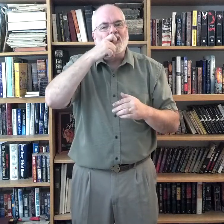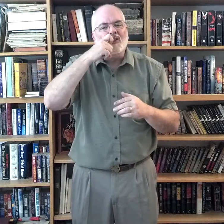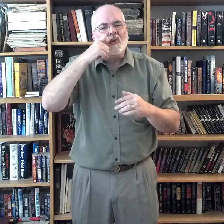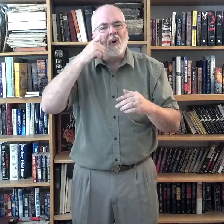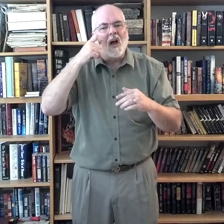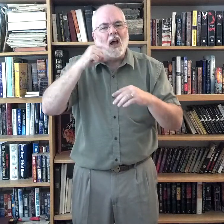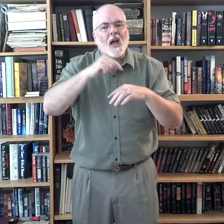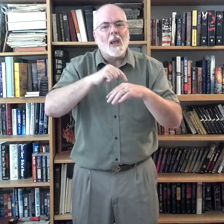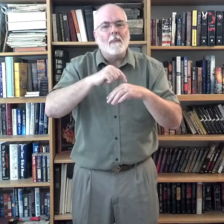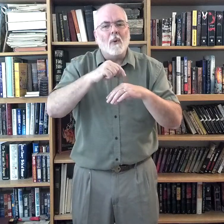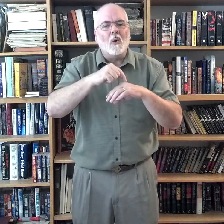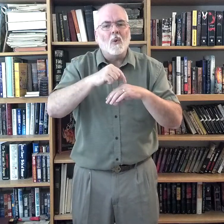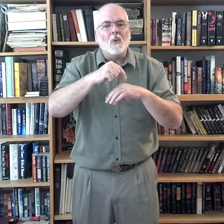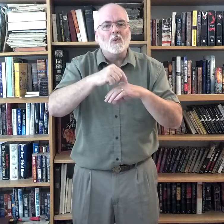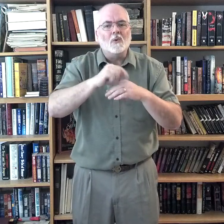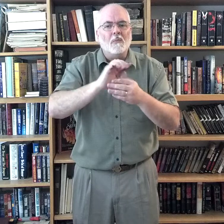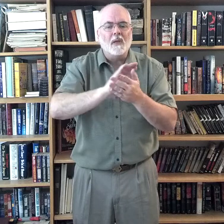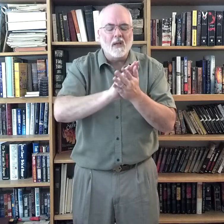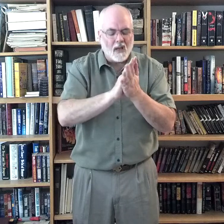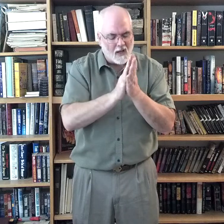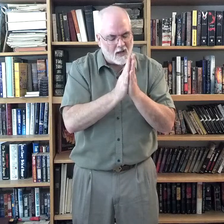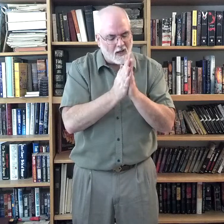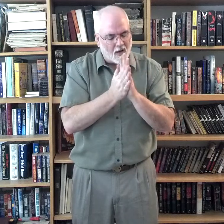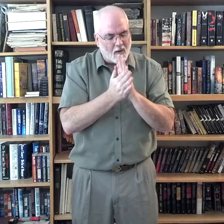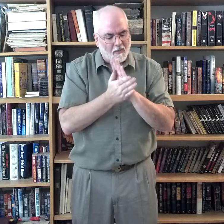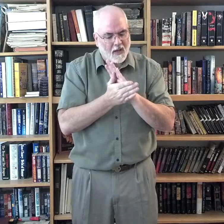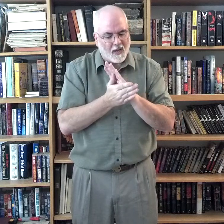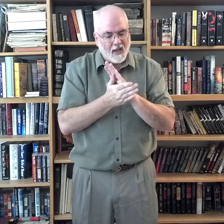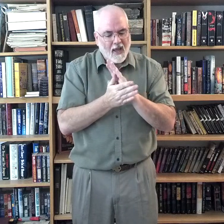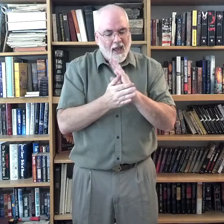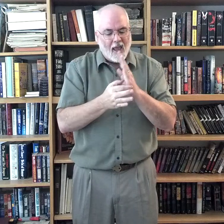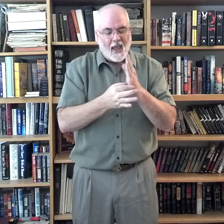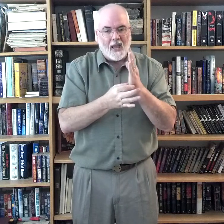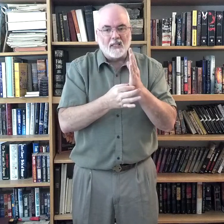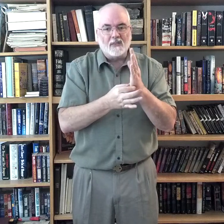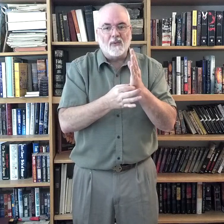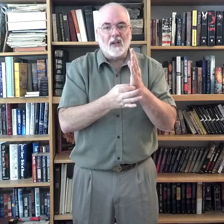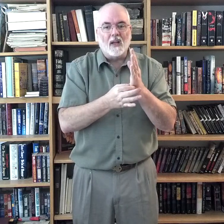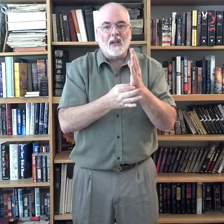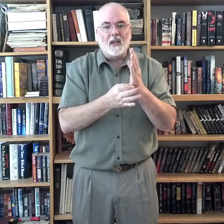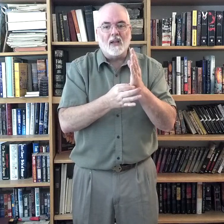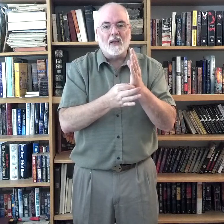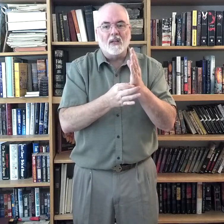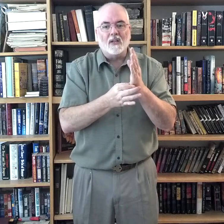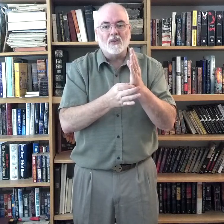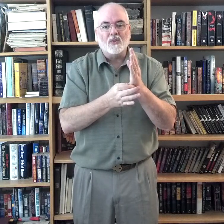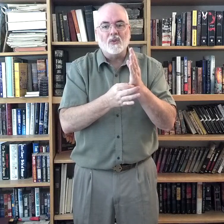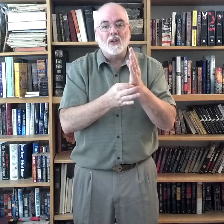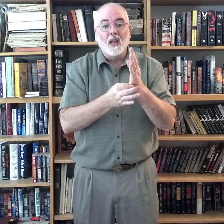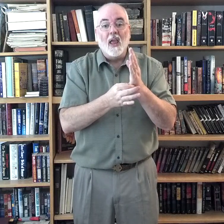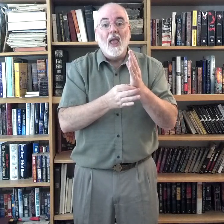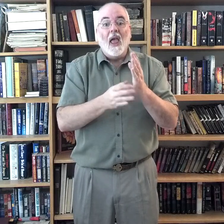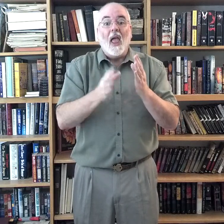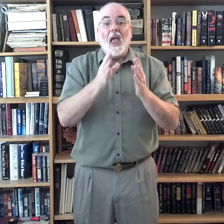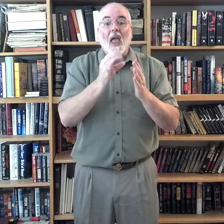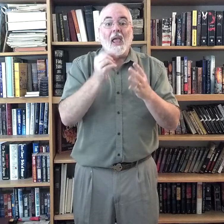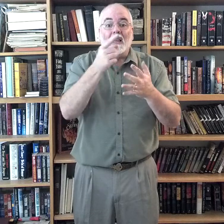dry bones becoming as flesh. And